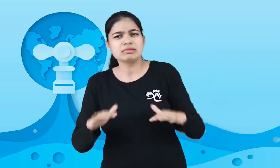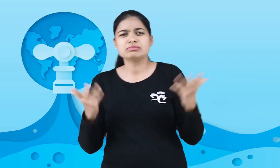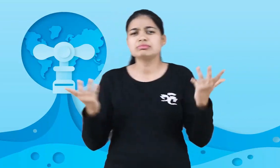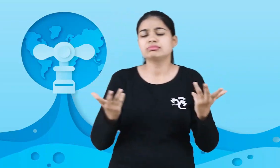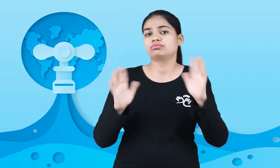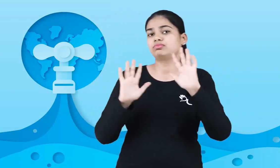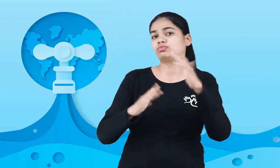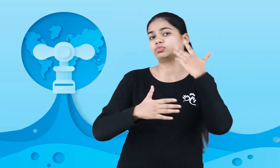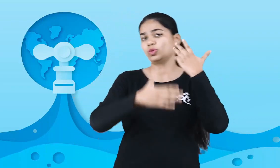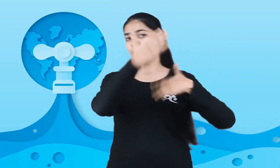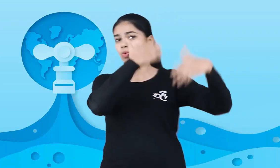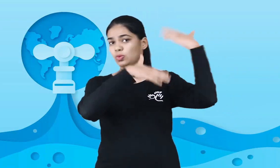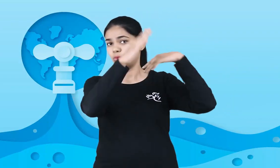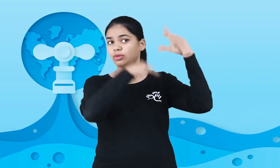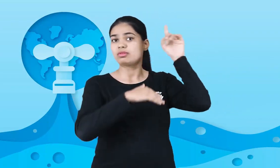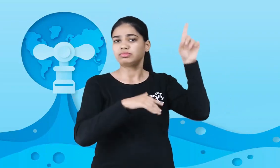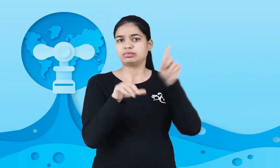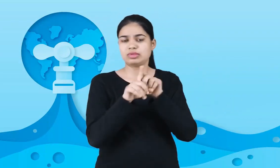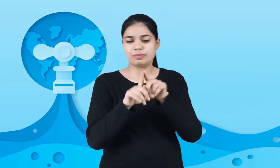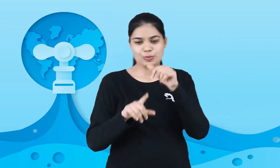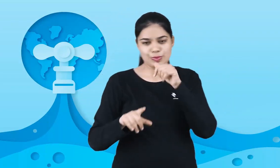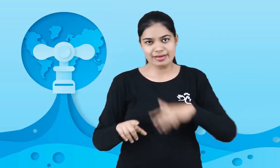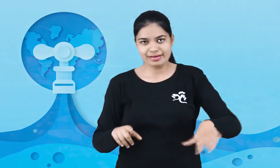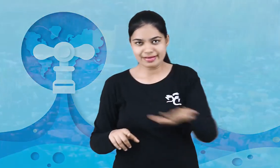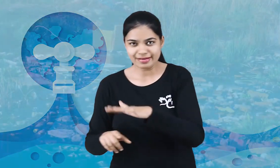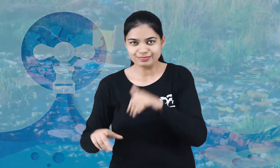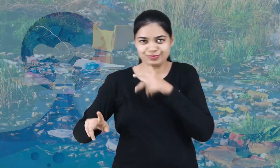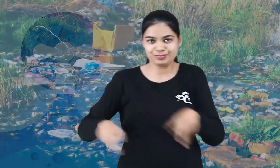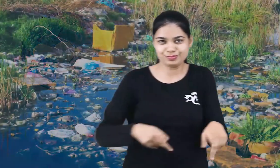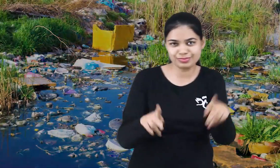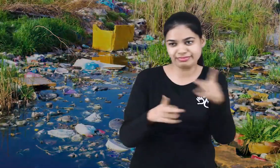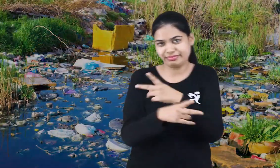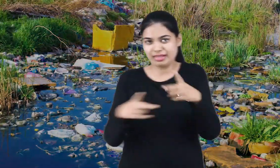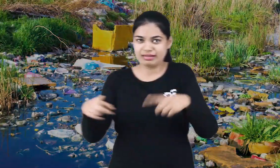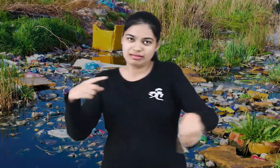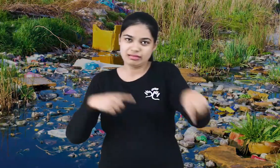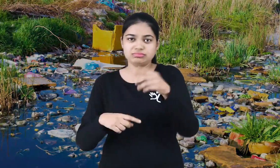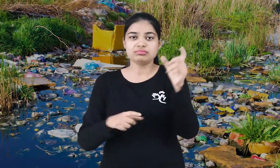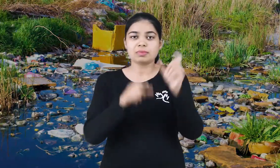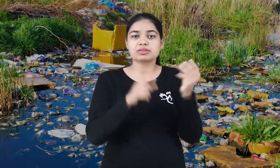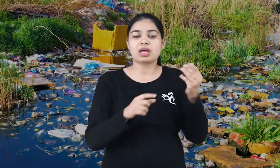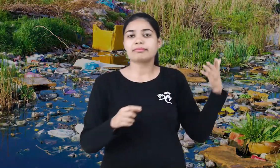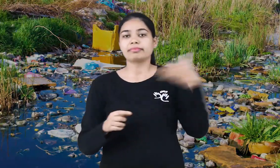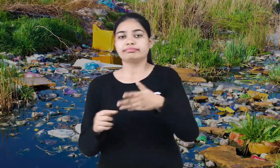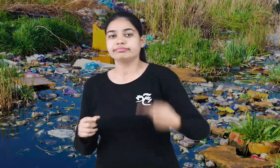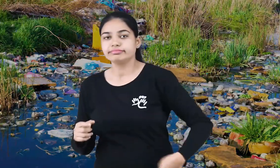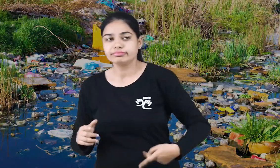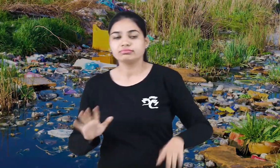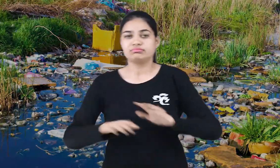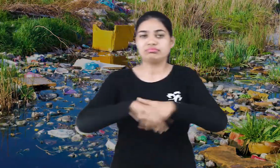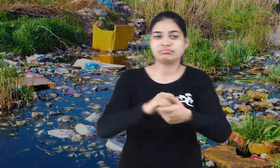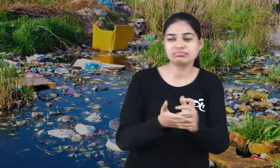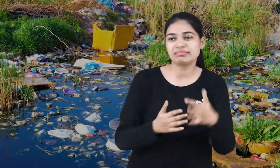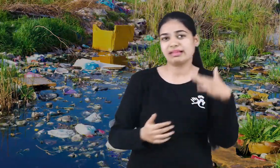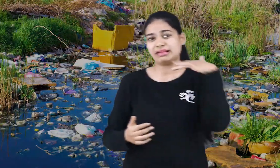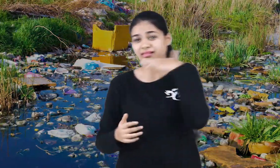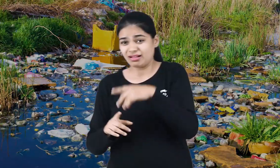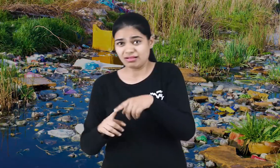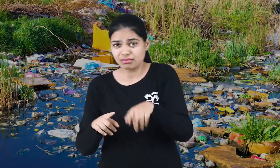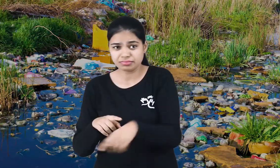Since the earlier days, humanity has always been a threat to water by over-polluting it and thus resulting in unsafe water, which led